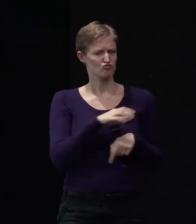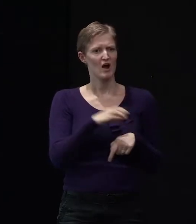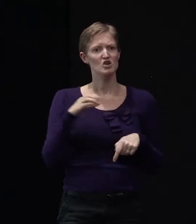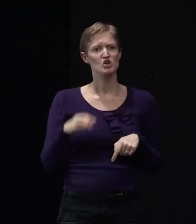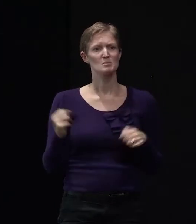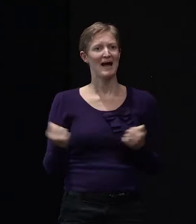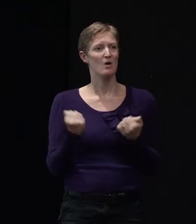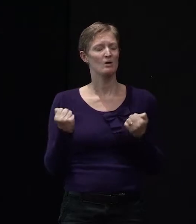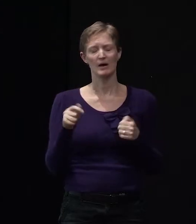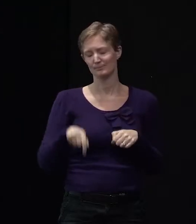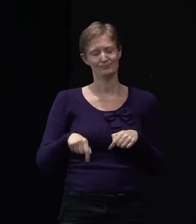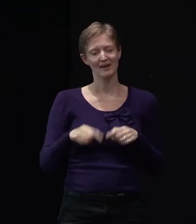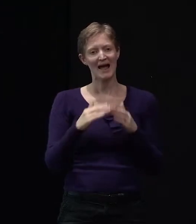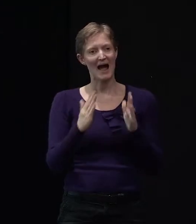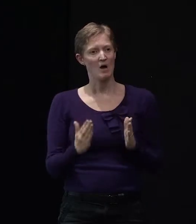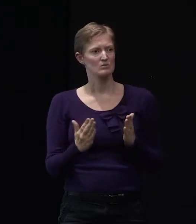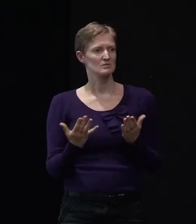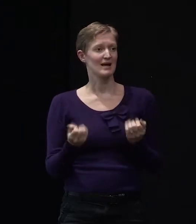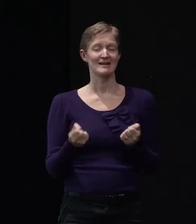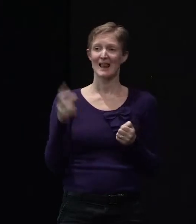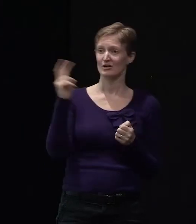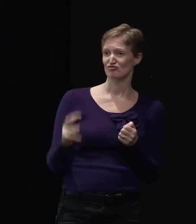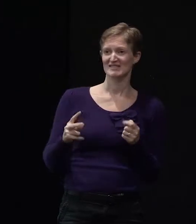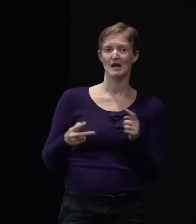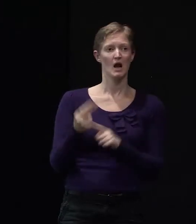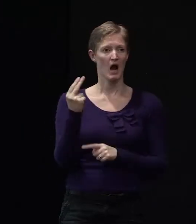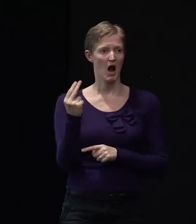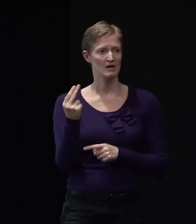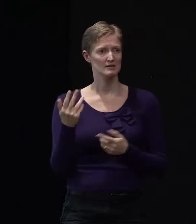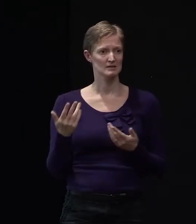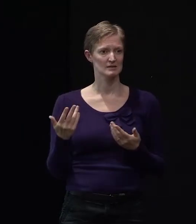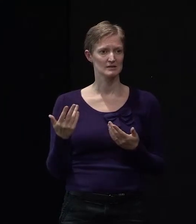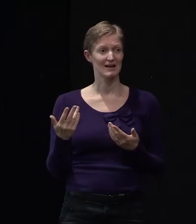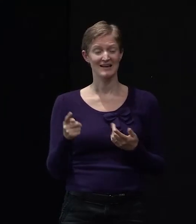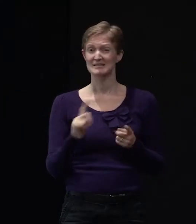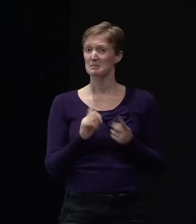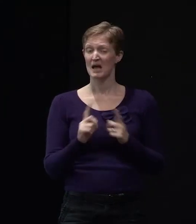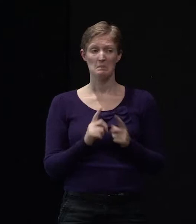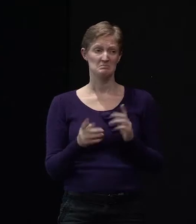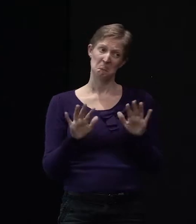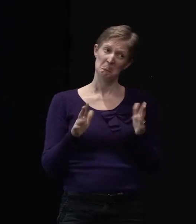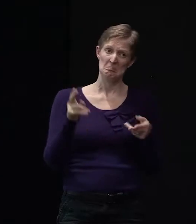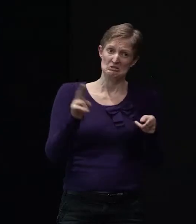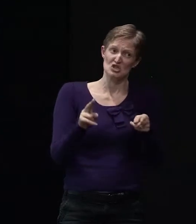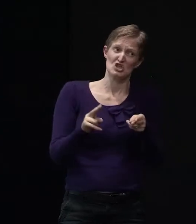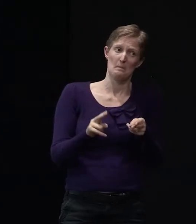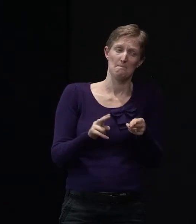were without services. And it's often not terribly expensive to in fact improve the